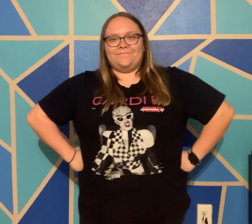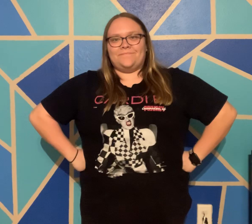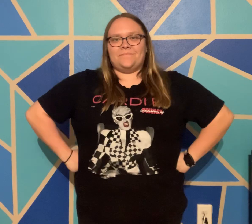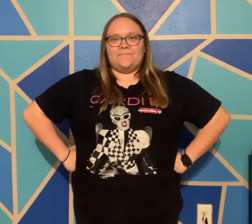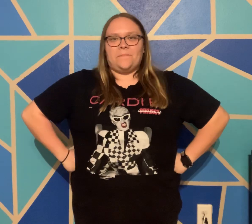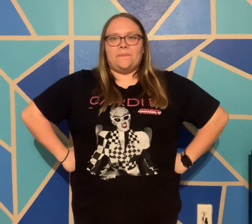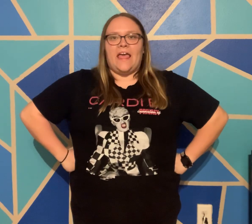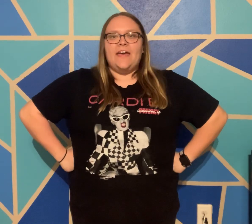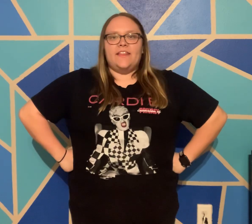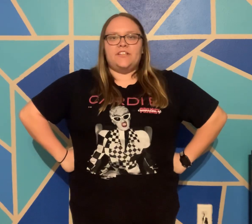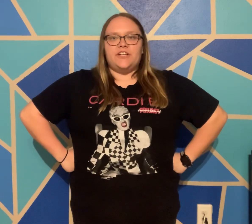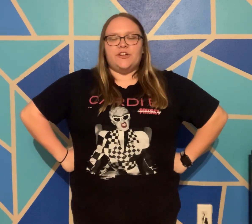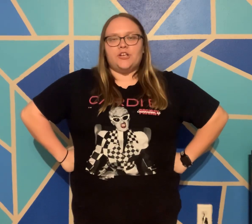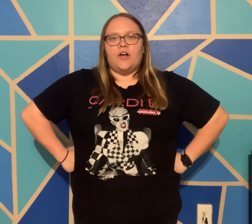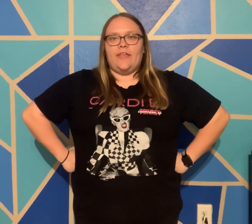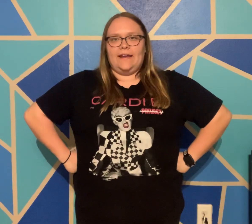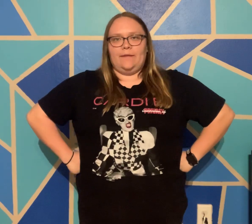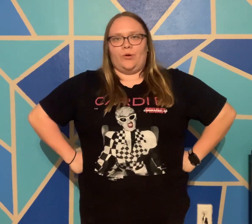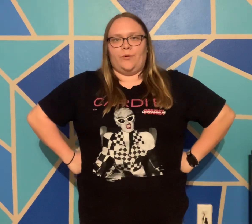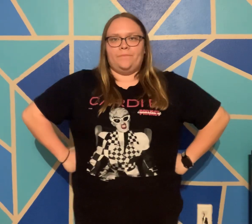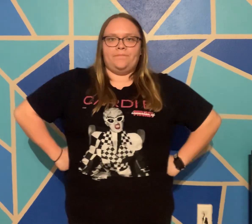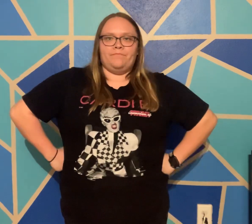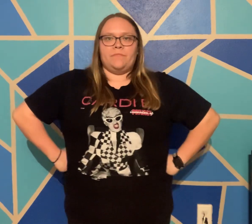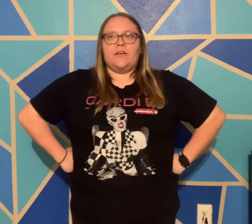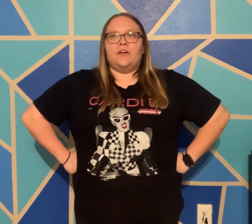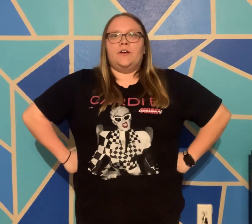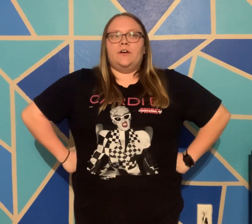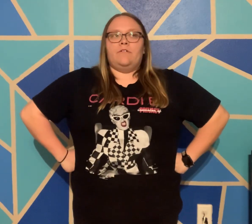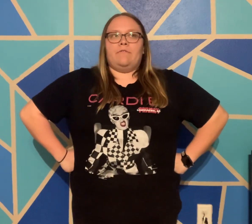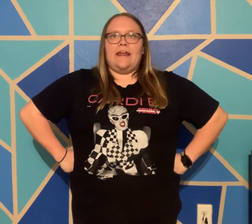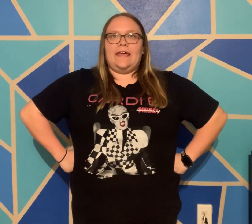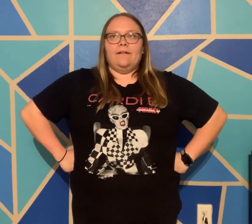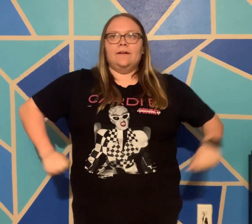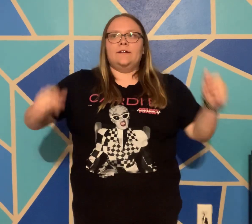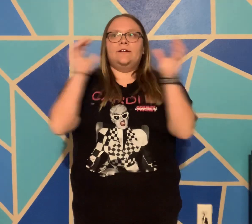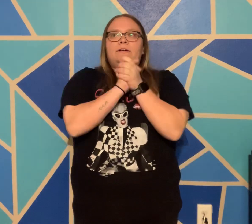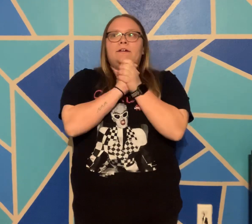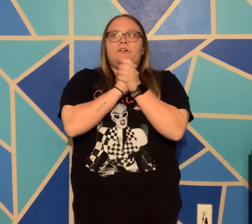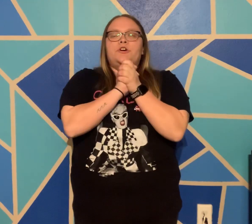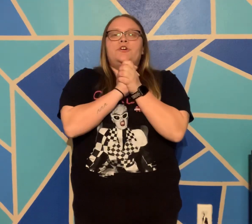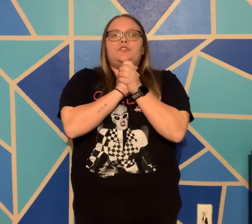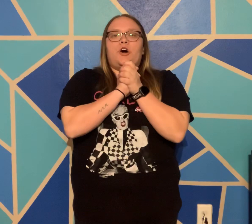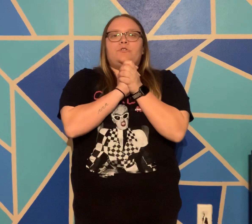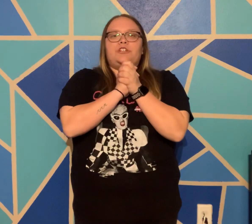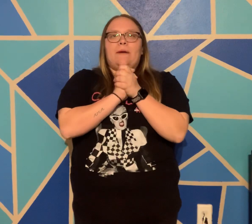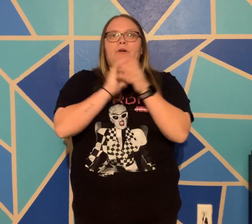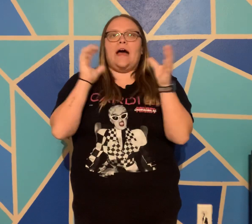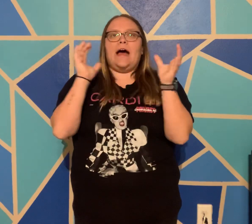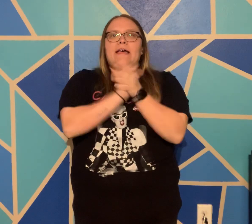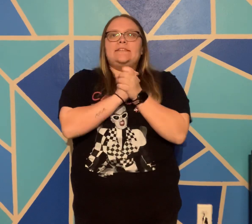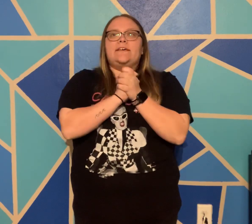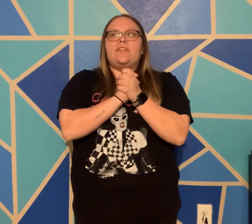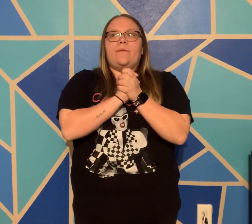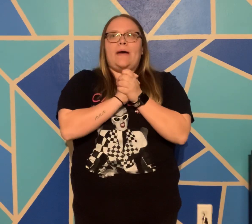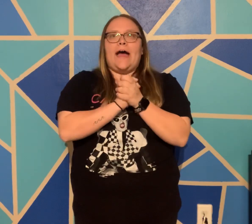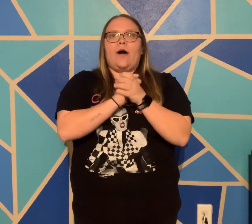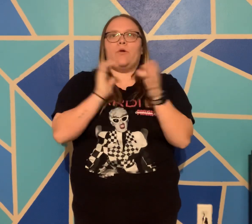This chair is called lightning bolt. Ready? Don't jeopardize the power